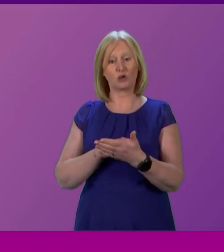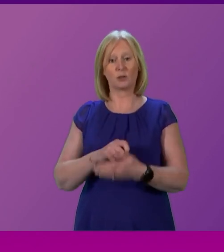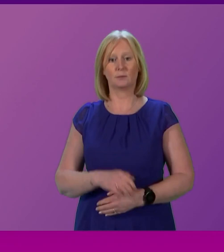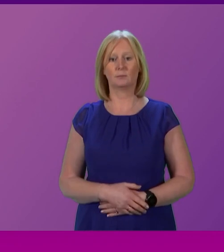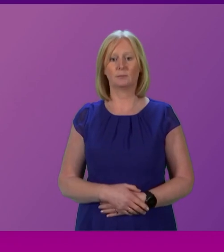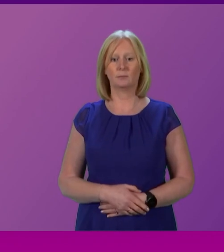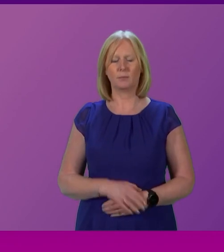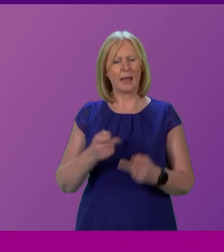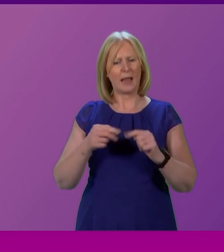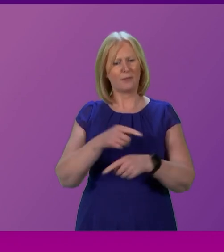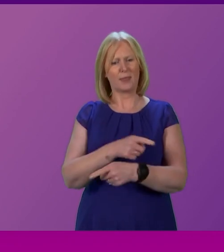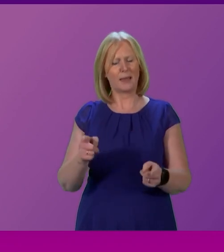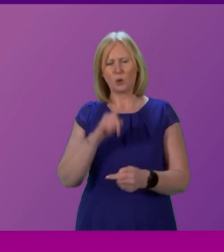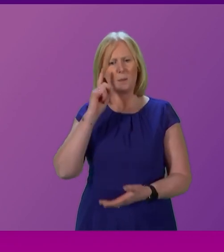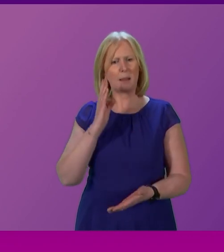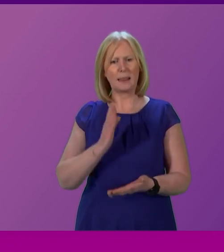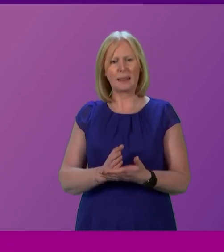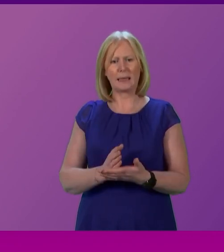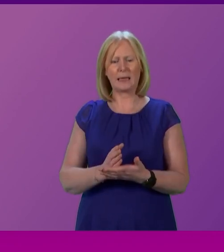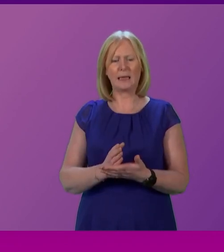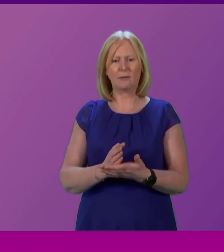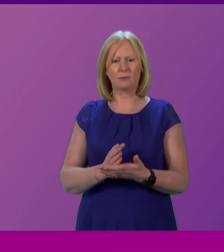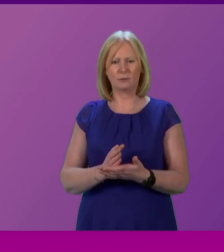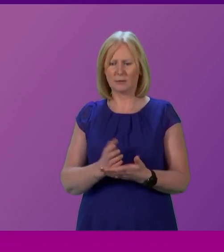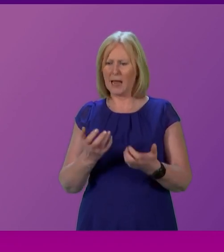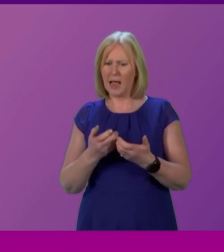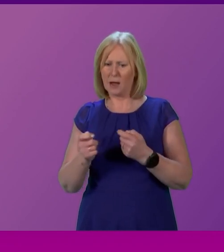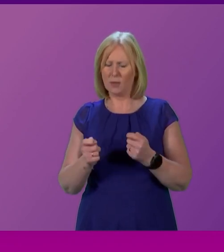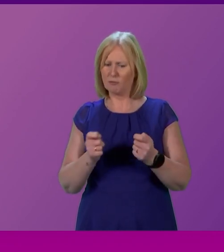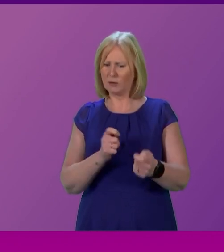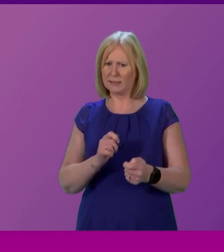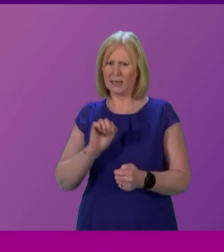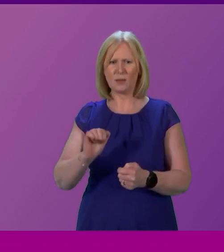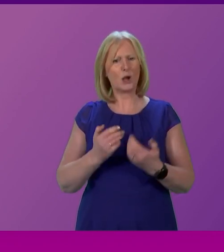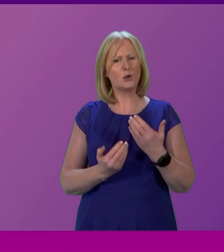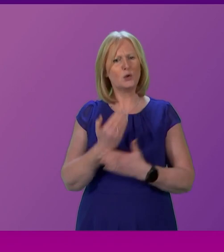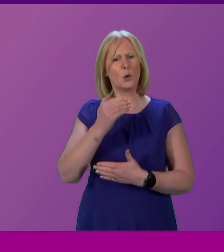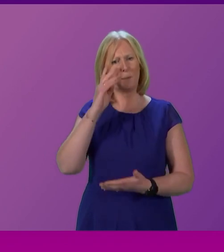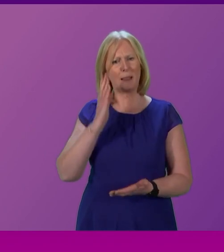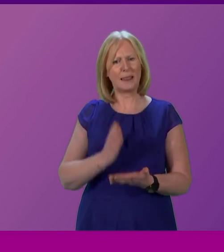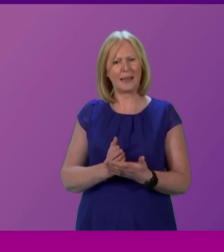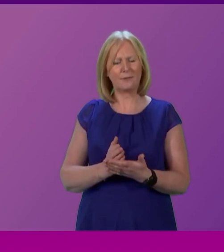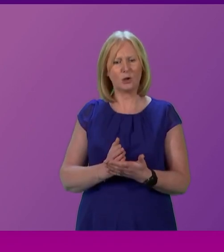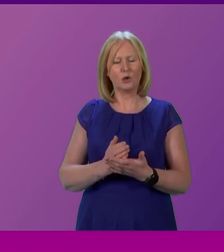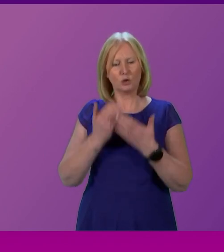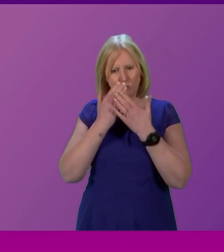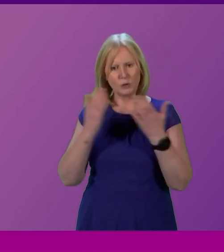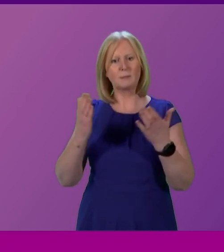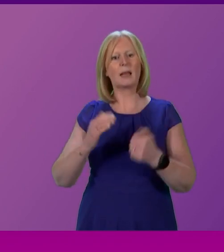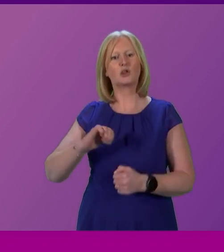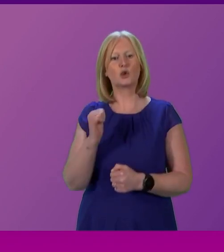that anymore, it's for them to explain how they reconcile whatever their new belief is with their claim to still respect Scottish democracy.